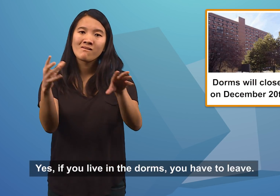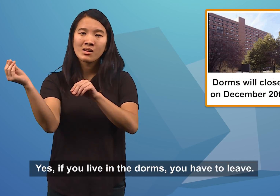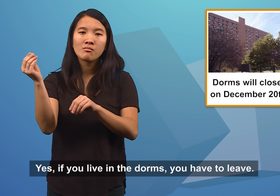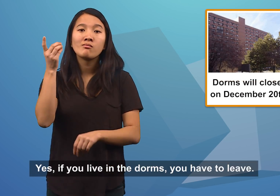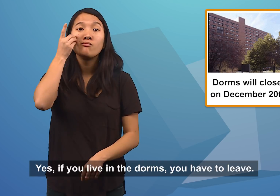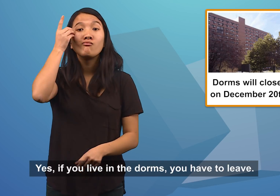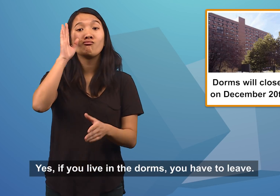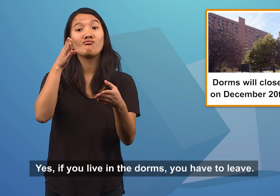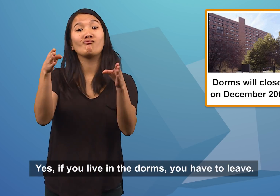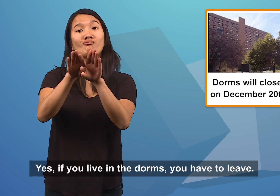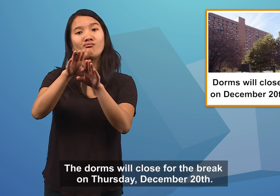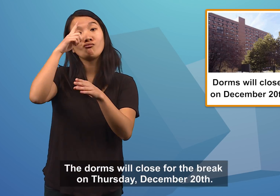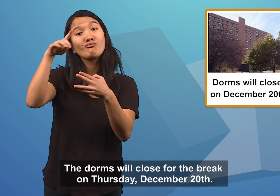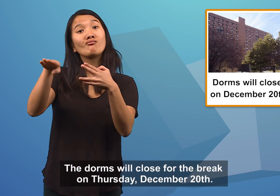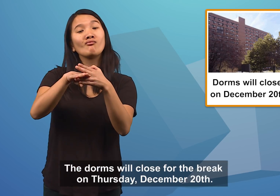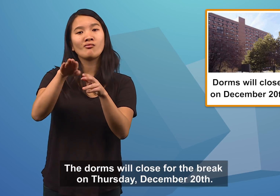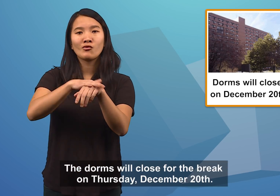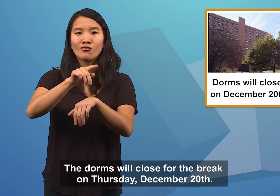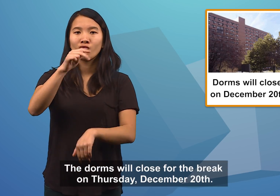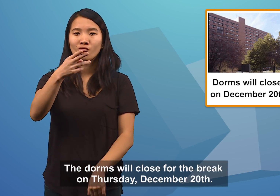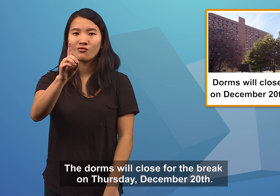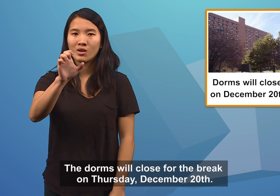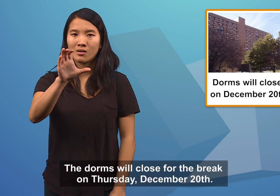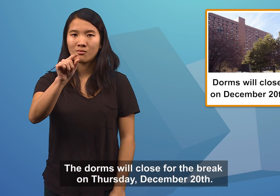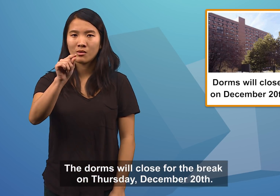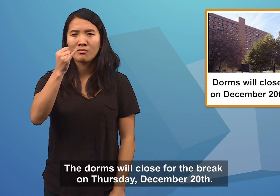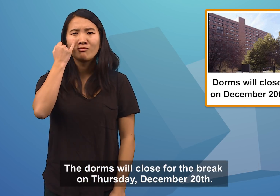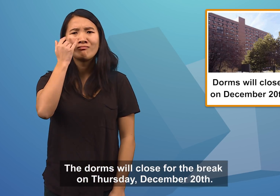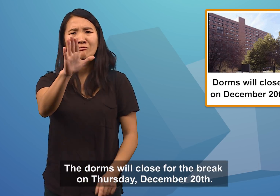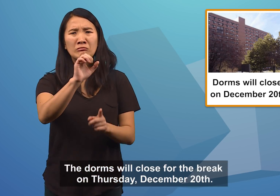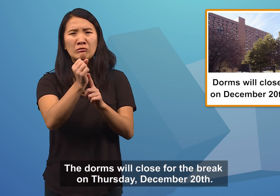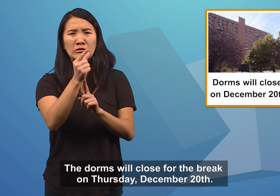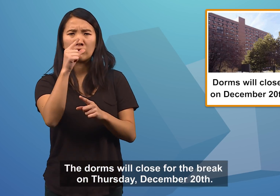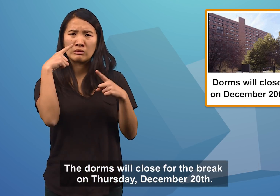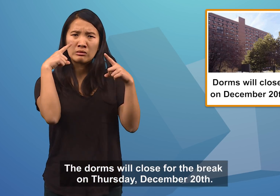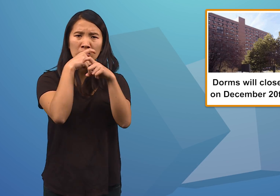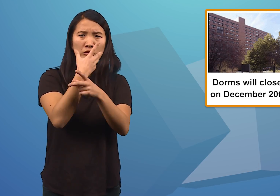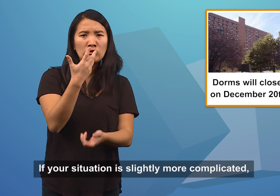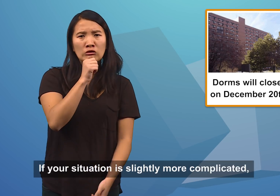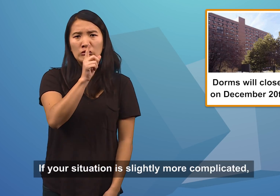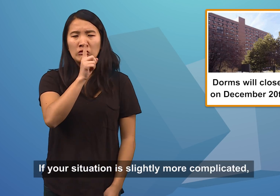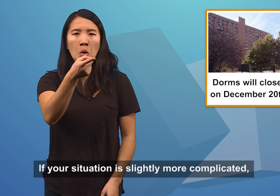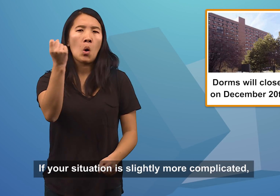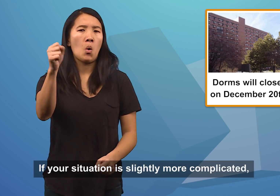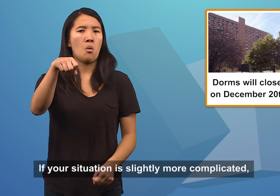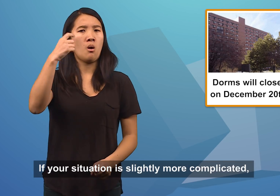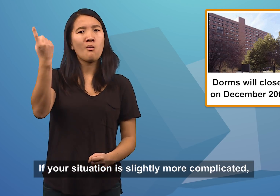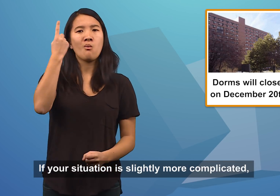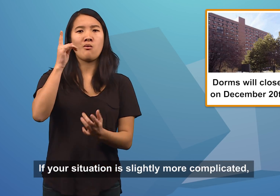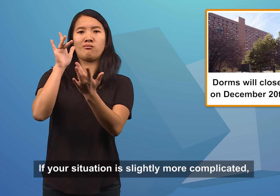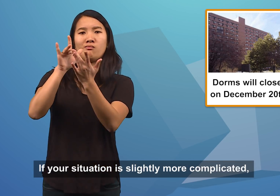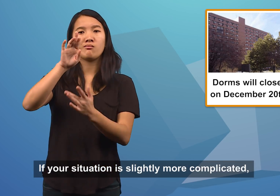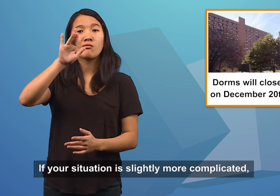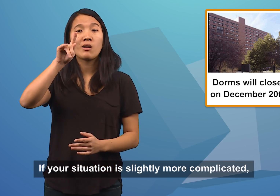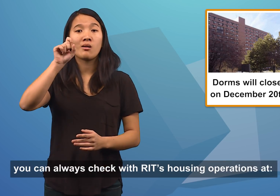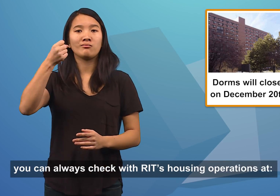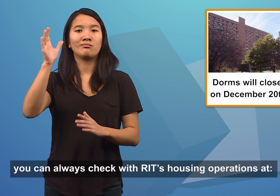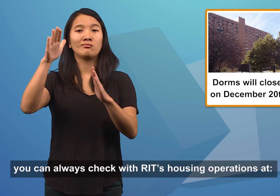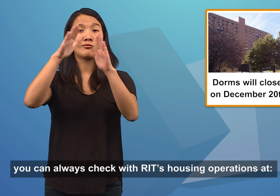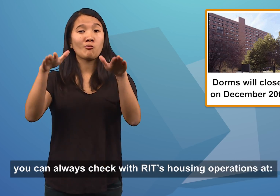dorms, you have to leave. The dorms will close for the break on Thursday, December 20th. If your situation is slightly more complicated, you can always